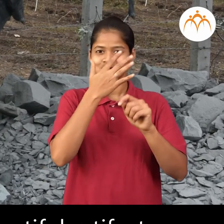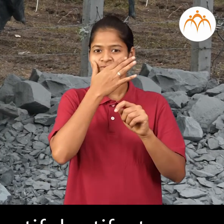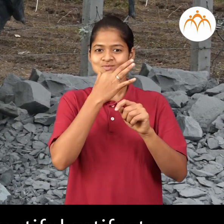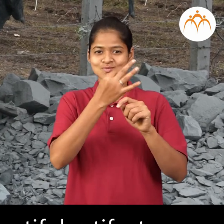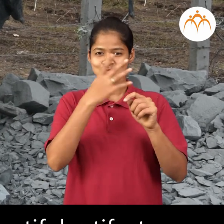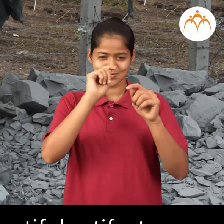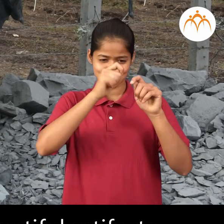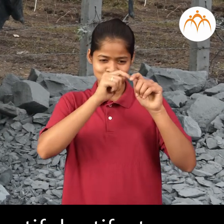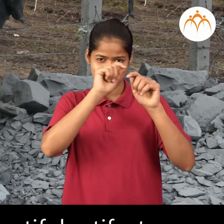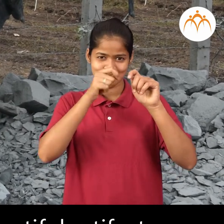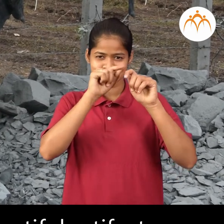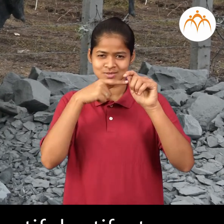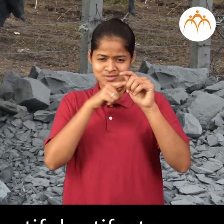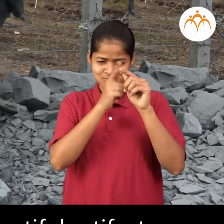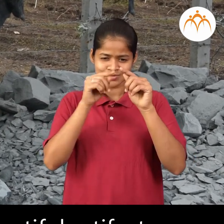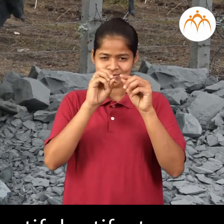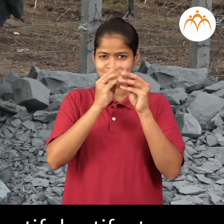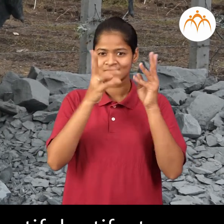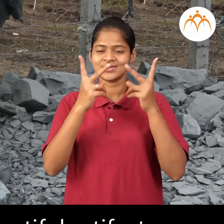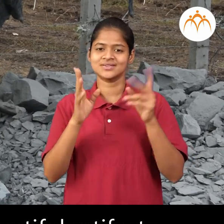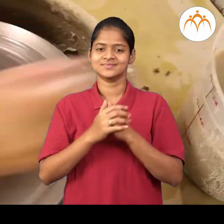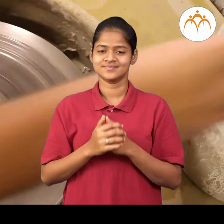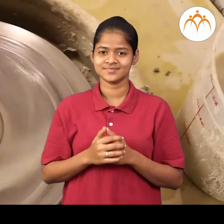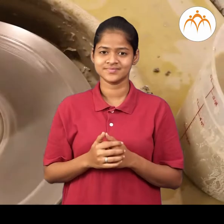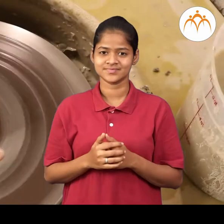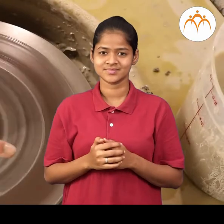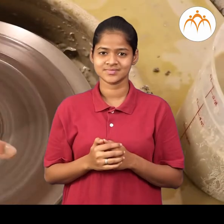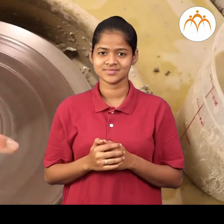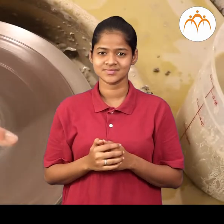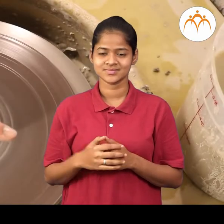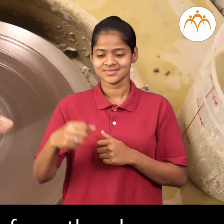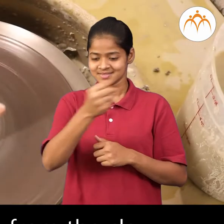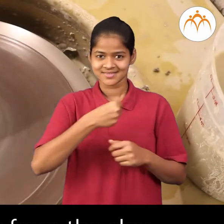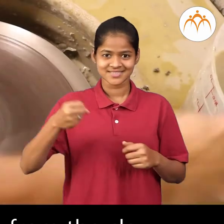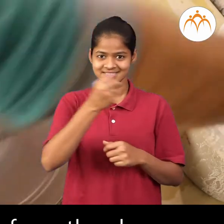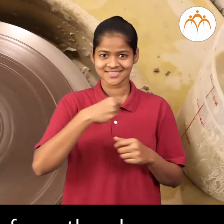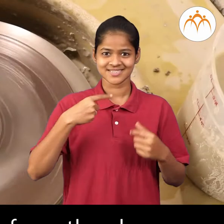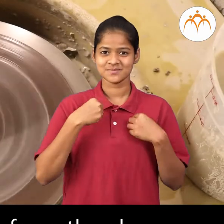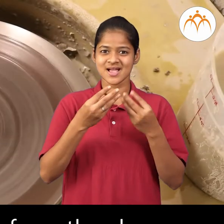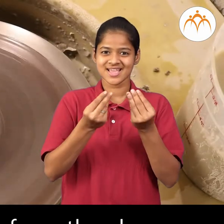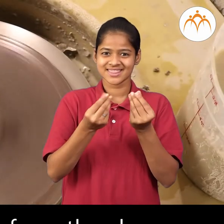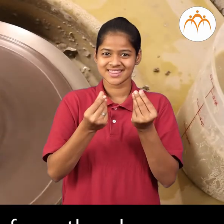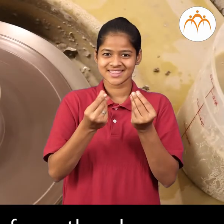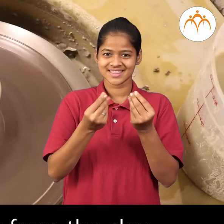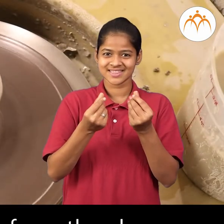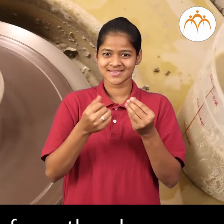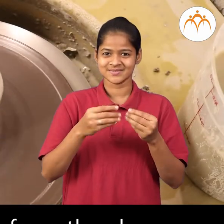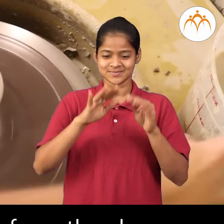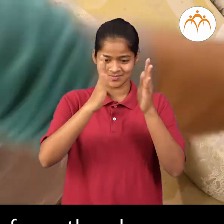beautiful artifacts. Potter, potters make pots from the